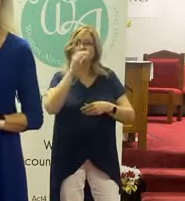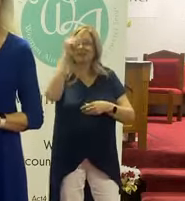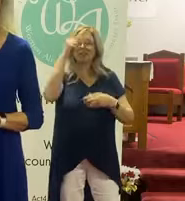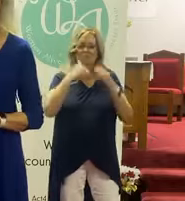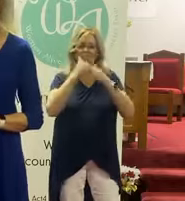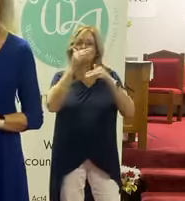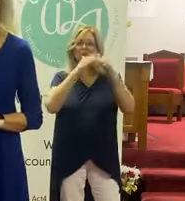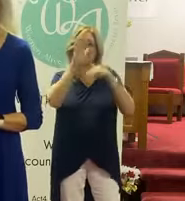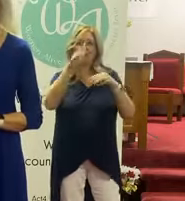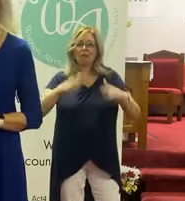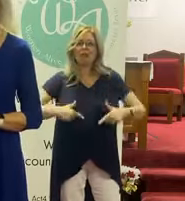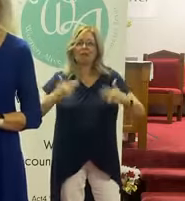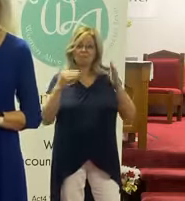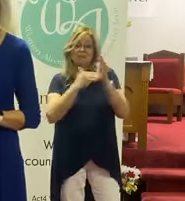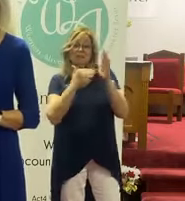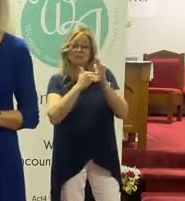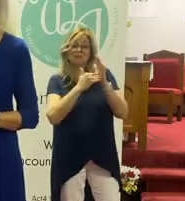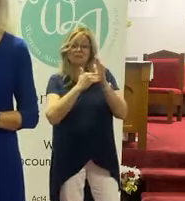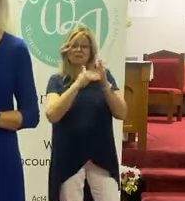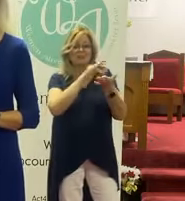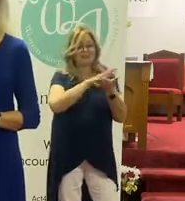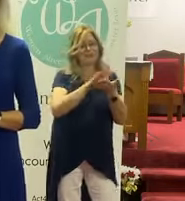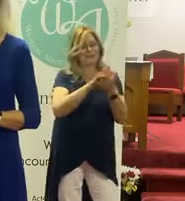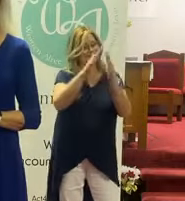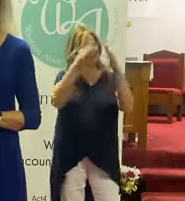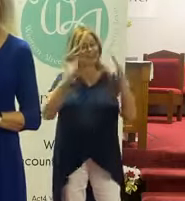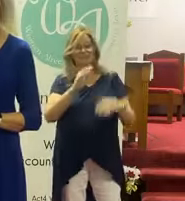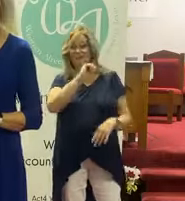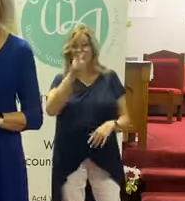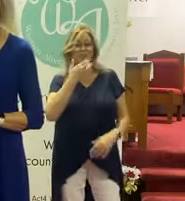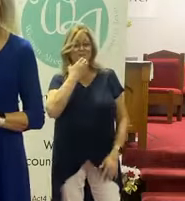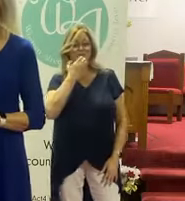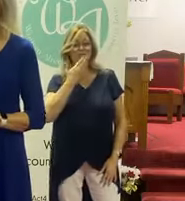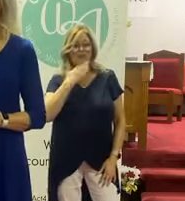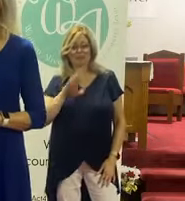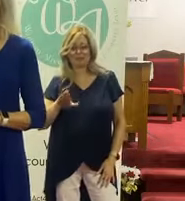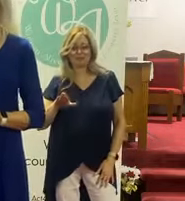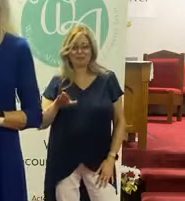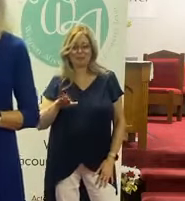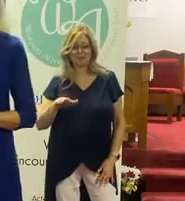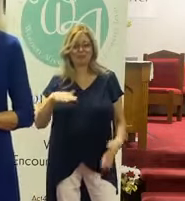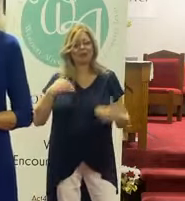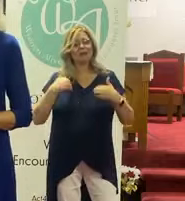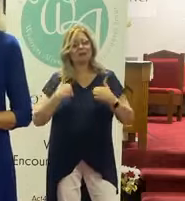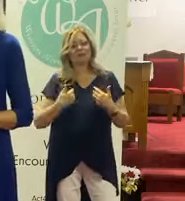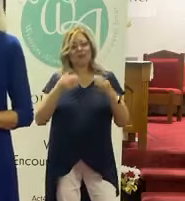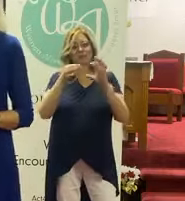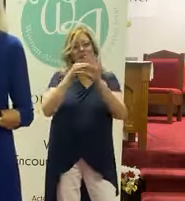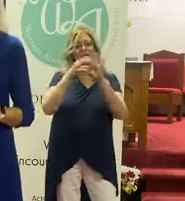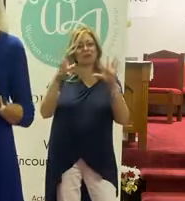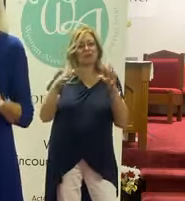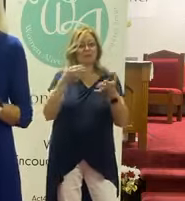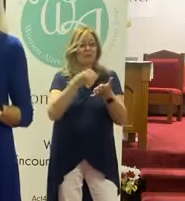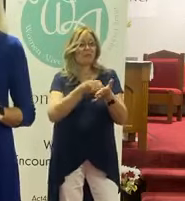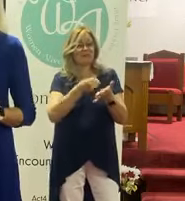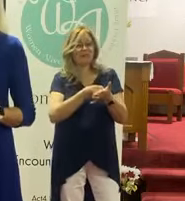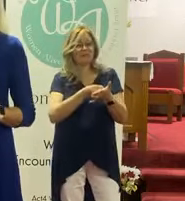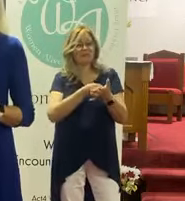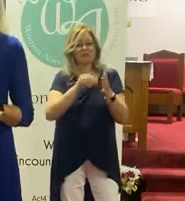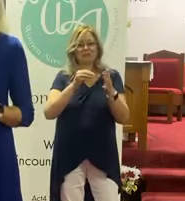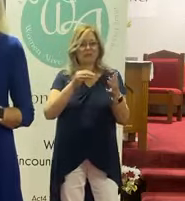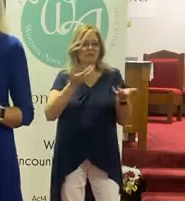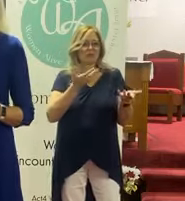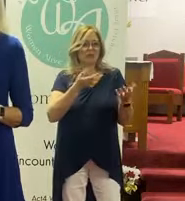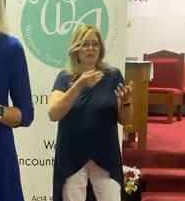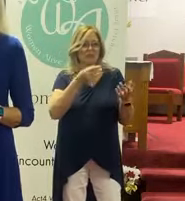rebuild your life. Clean house of everything evil. Relax your grip on your money and abandon your